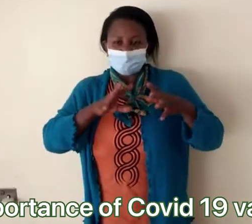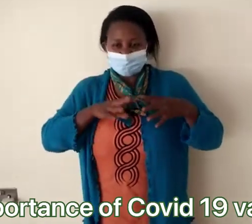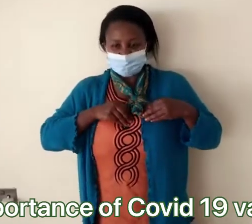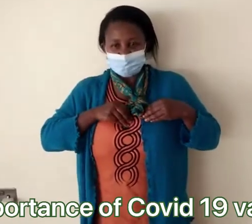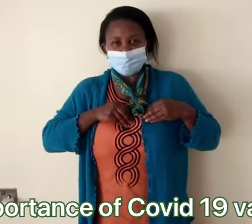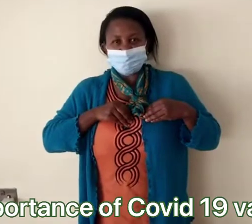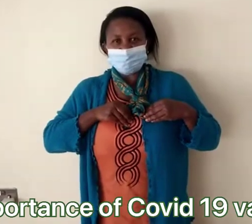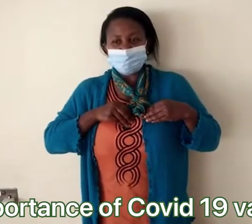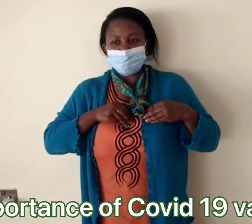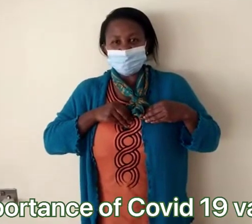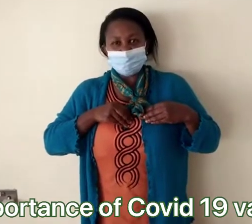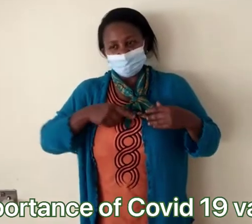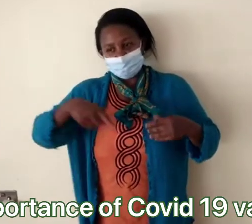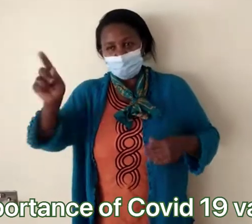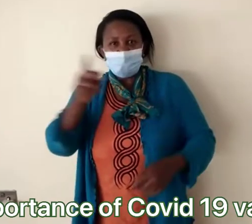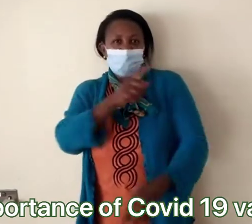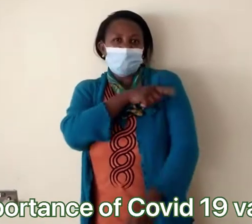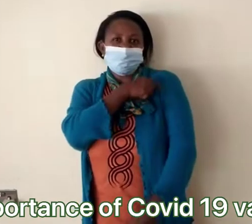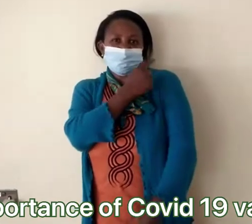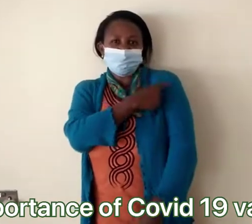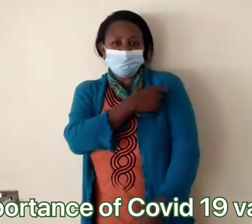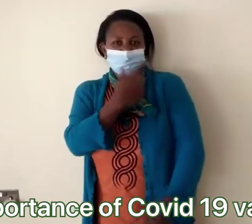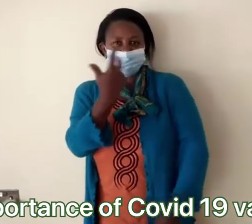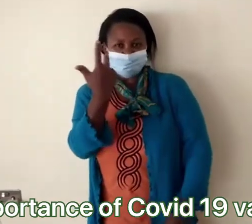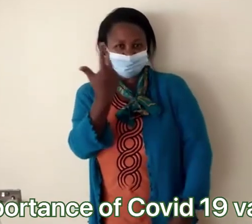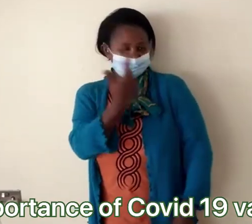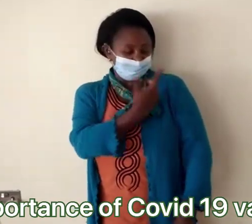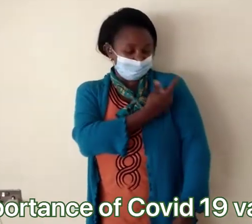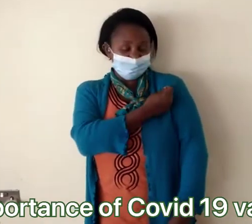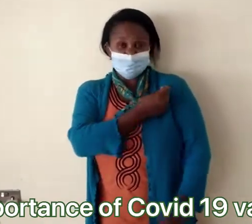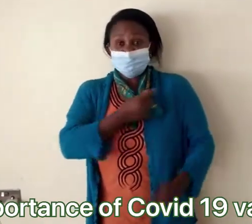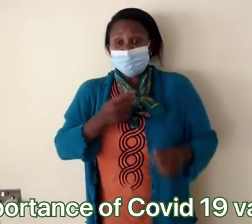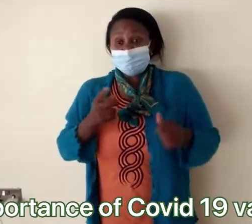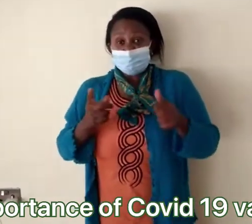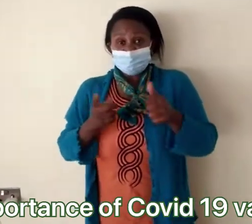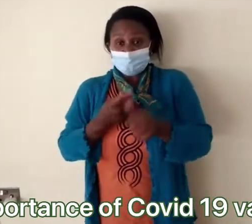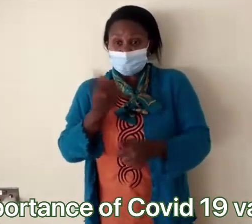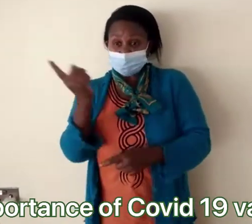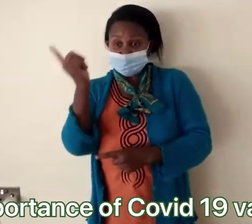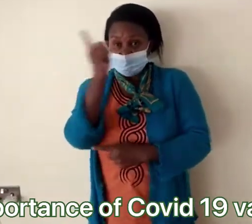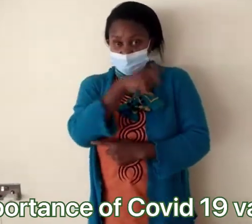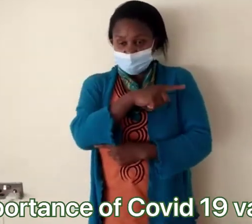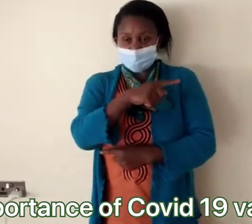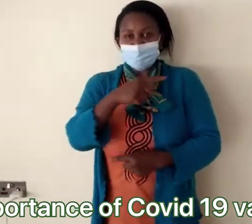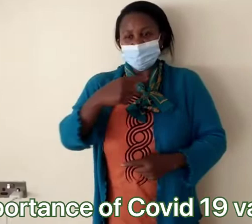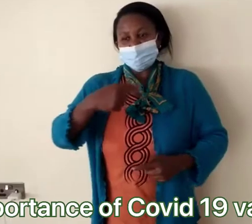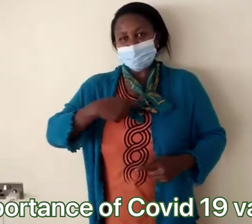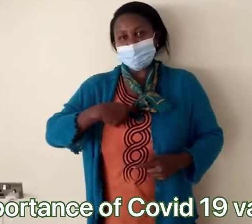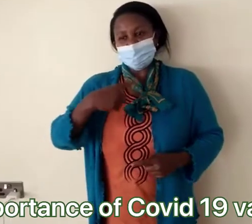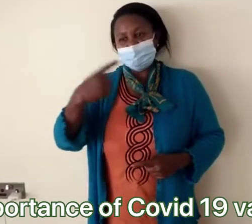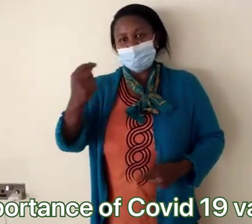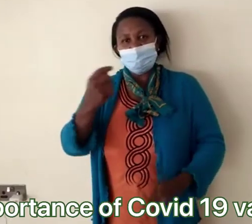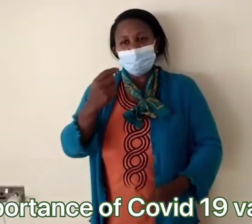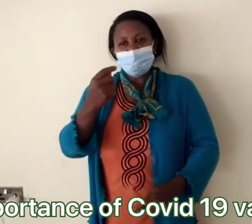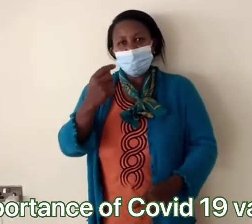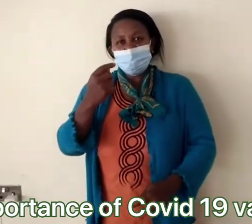was worried and I accepted to go to the hospital to be vaccinated. The first day,